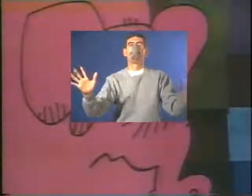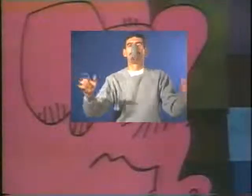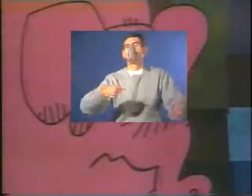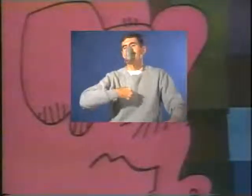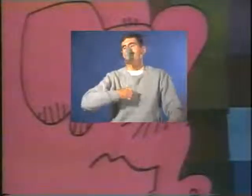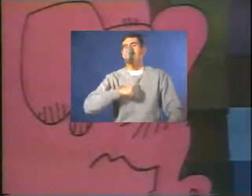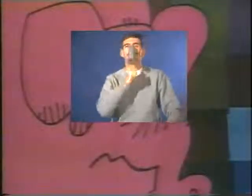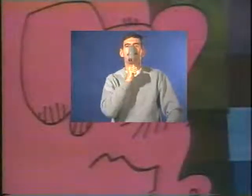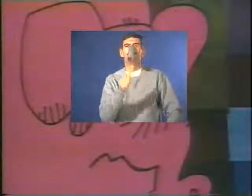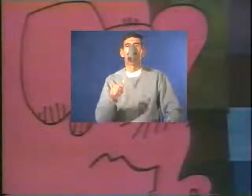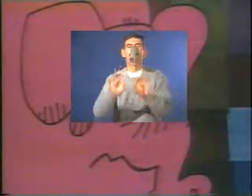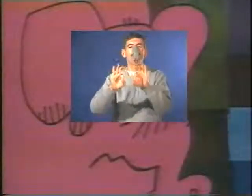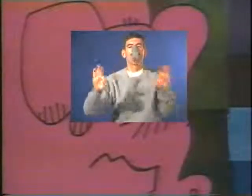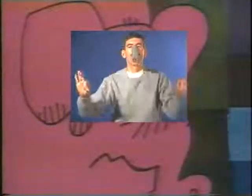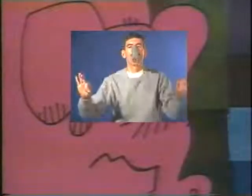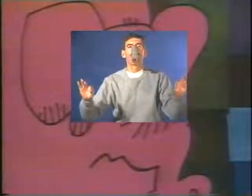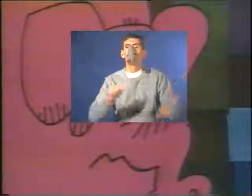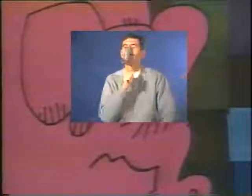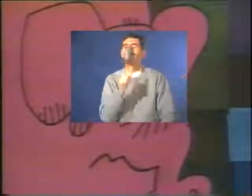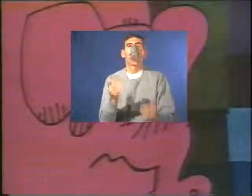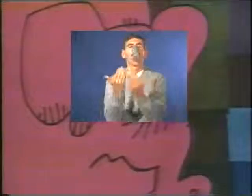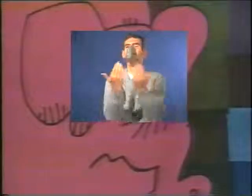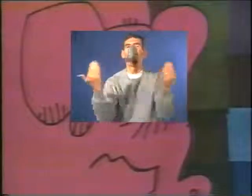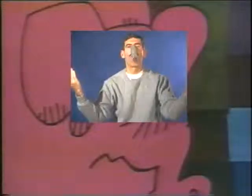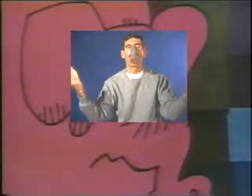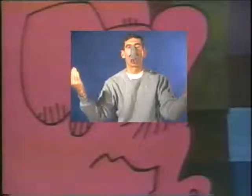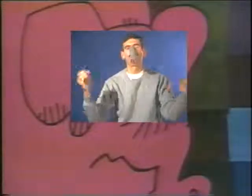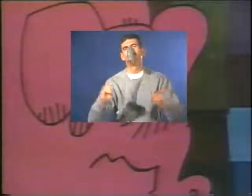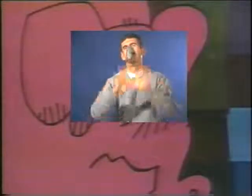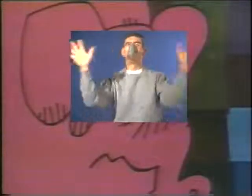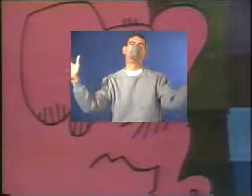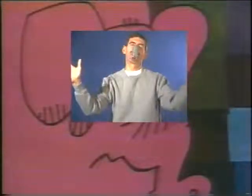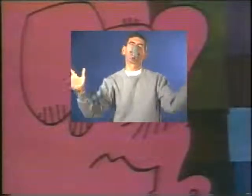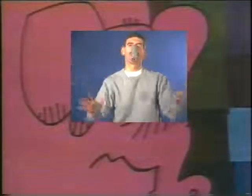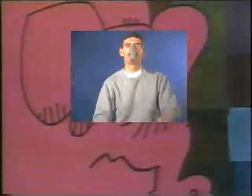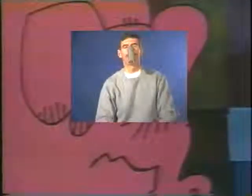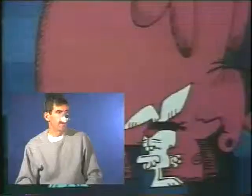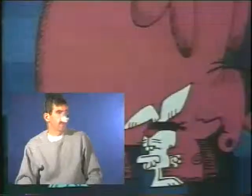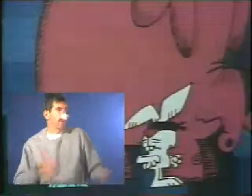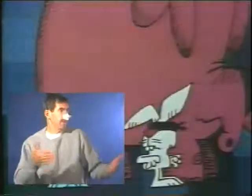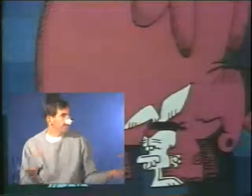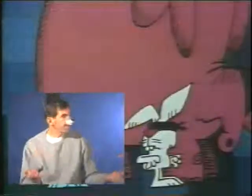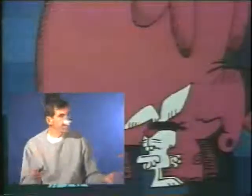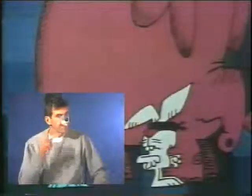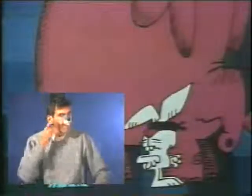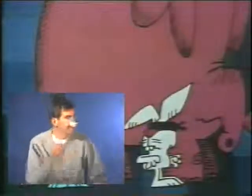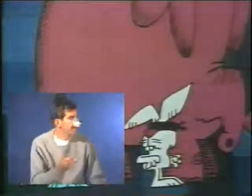As anyone can plainly see, I'm neither a rope nor a wall. Now, see what you did.